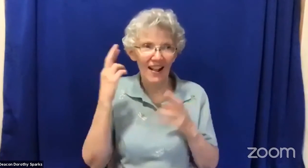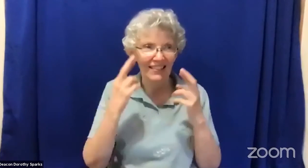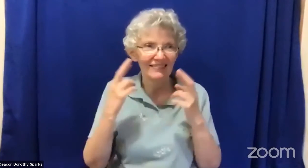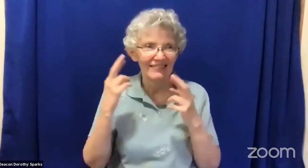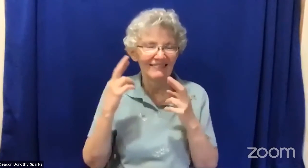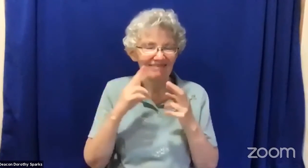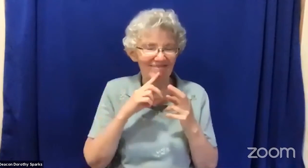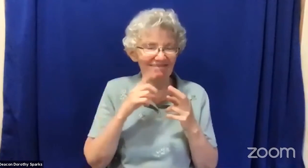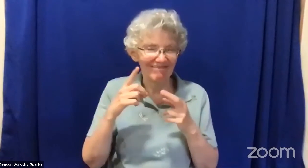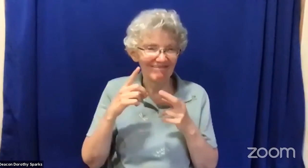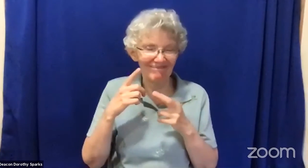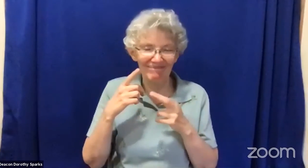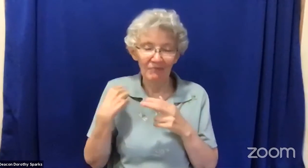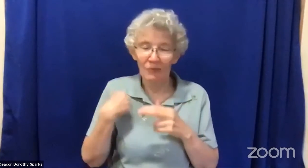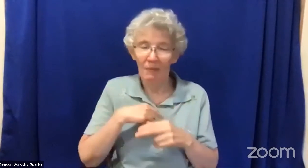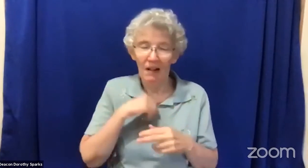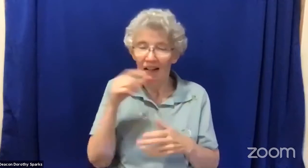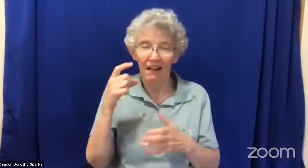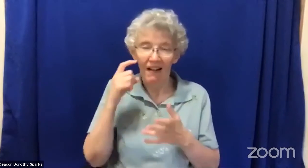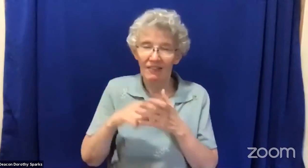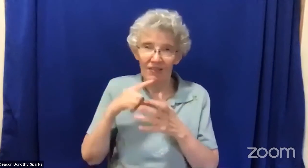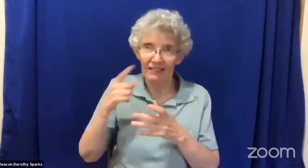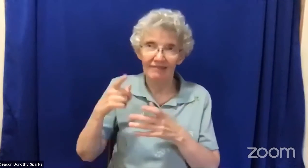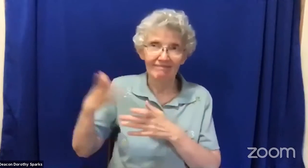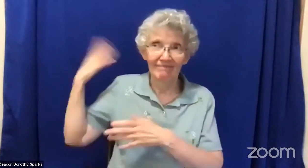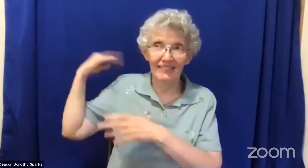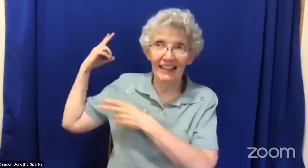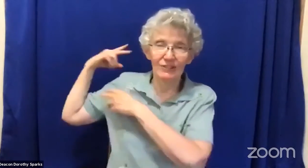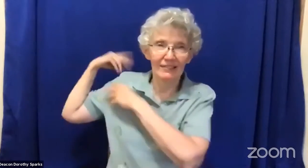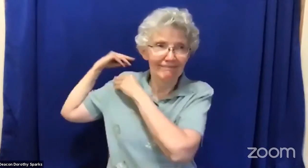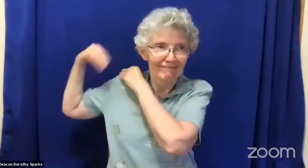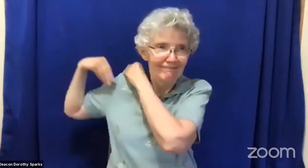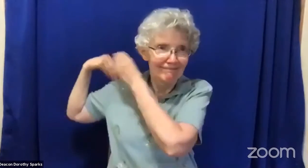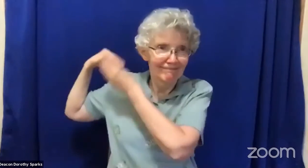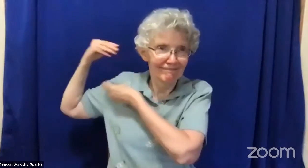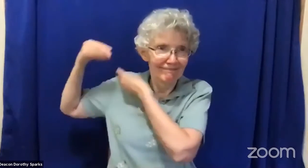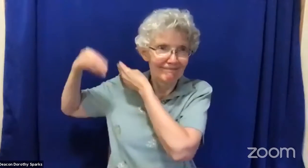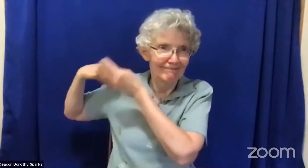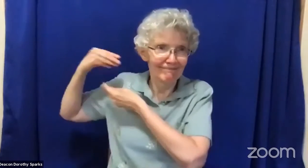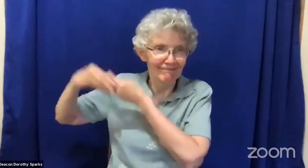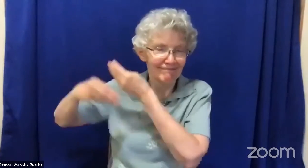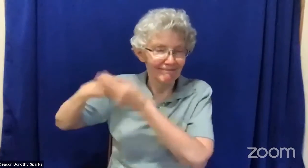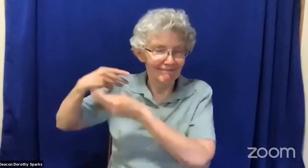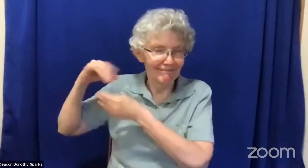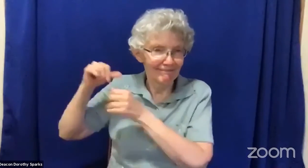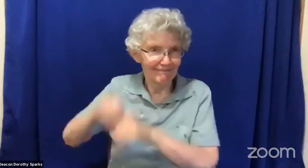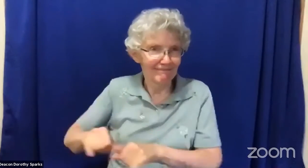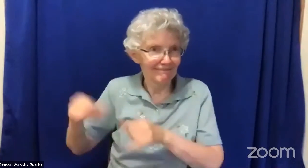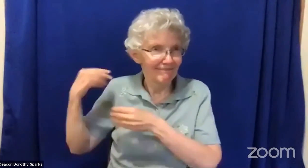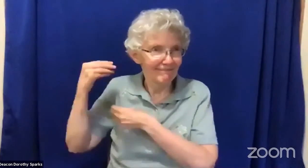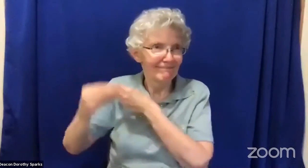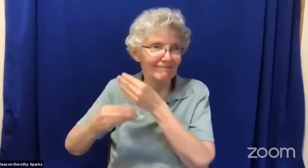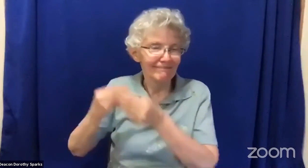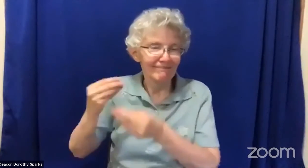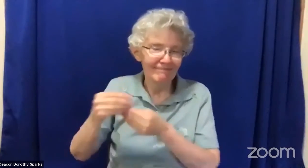causing us to wake up and to realize how historically the black